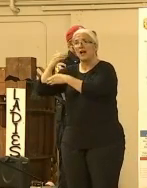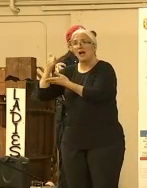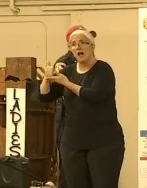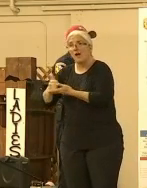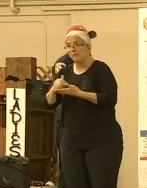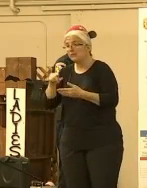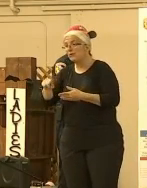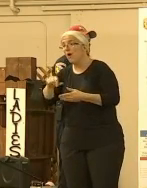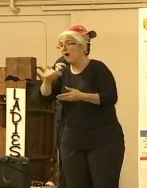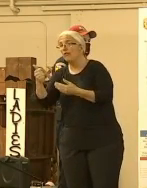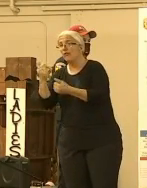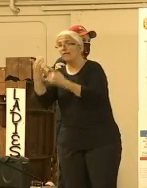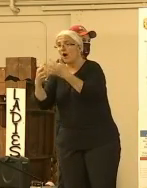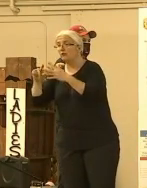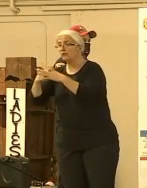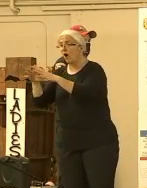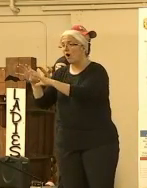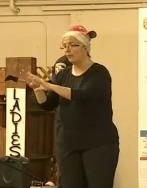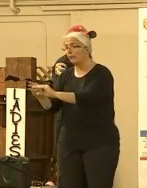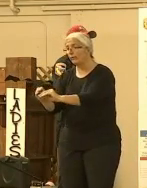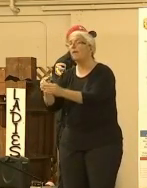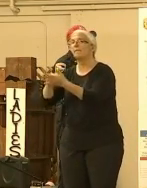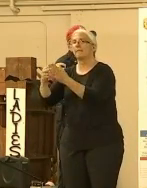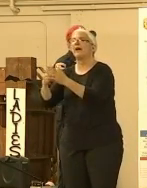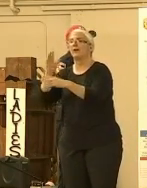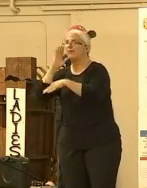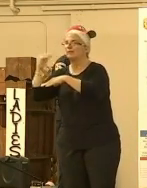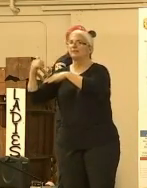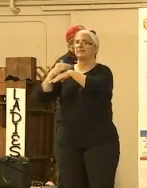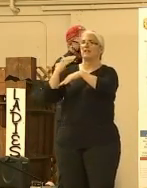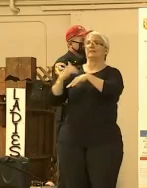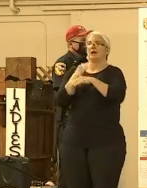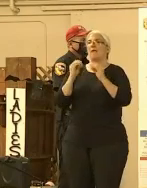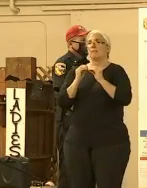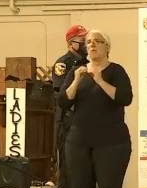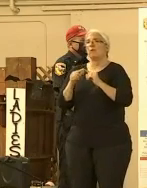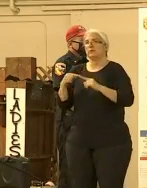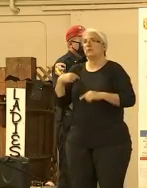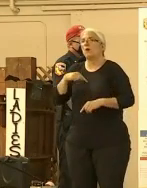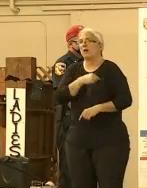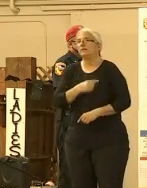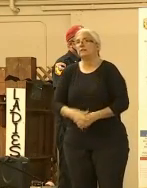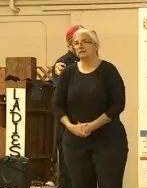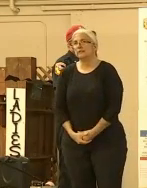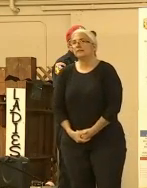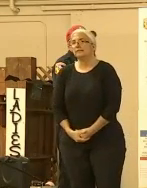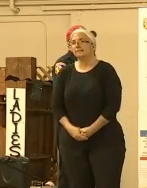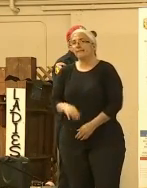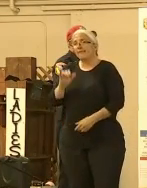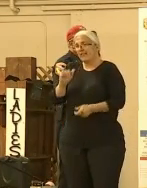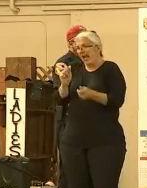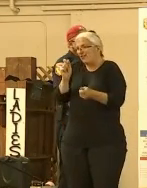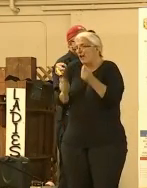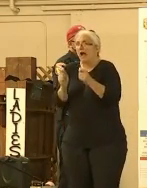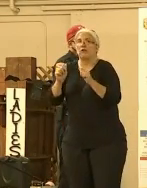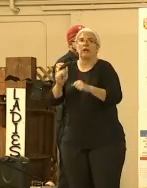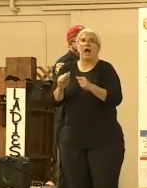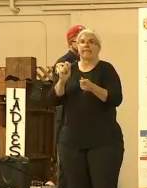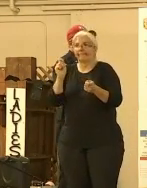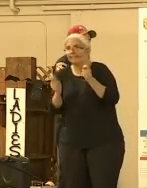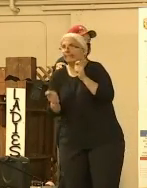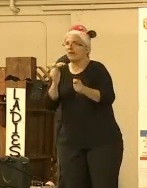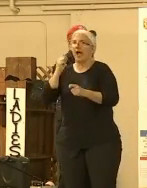stuff. I will say that that is an adjustment that happens daily as new fires begin.